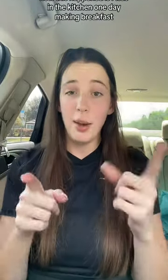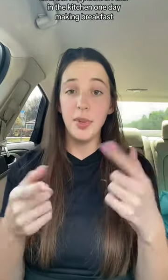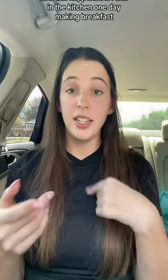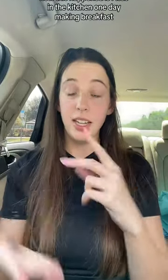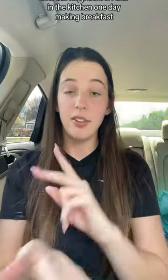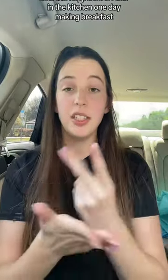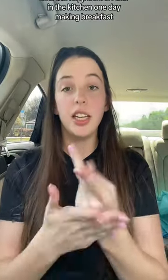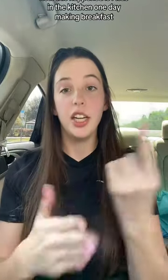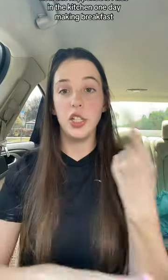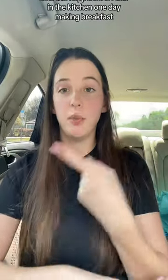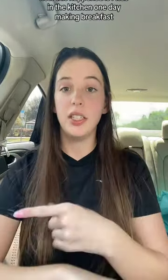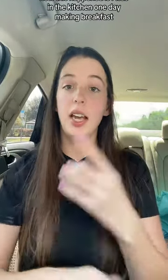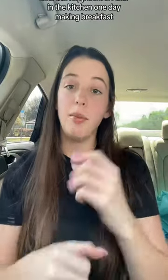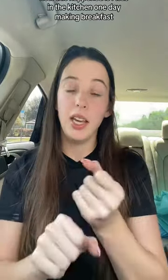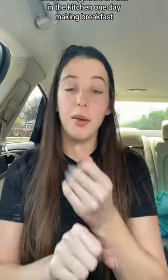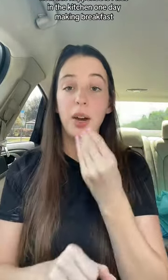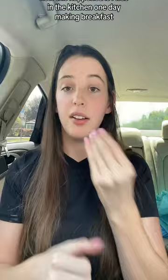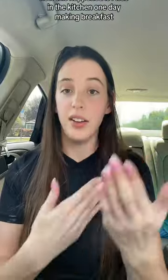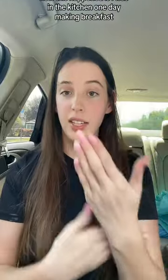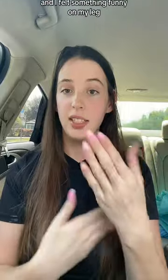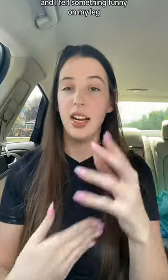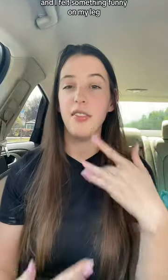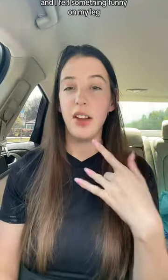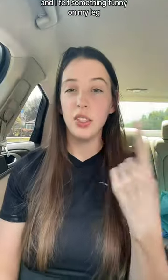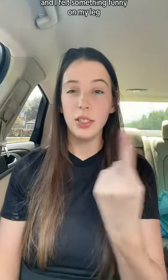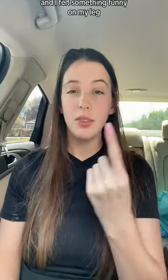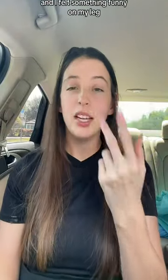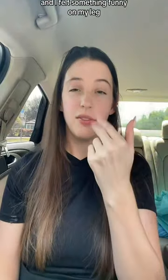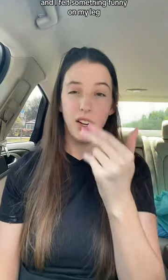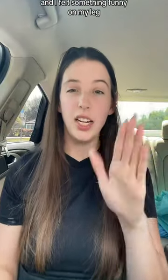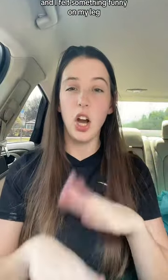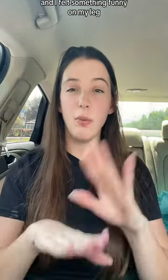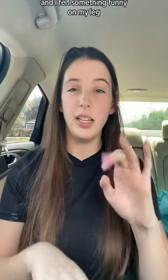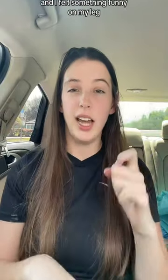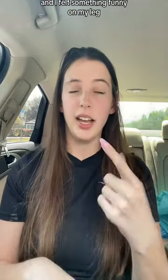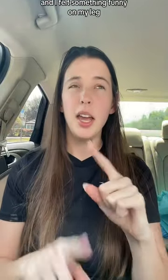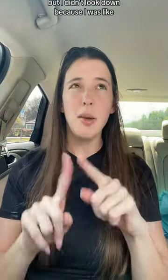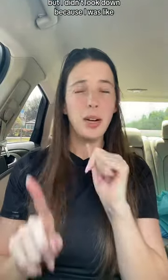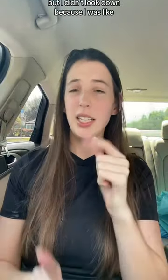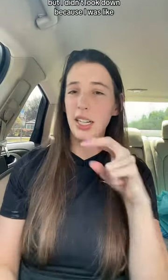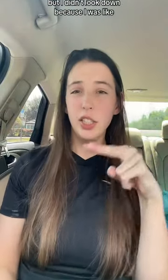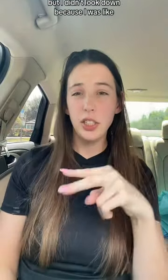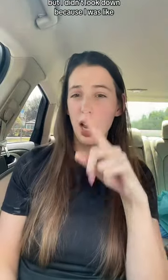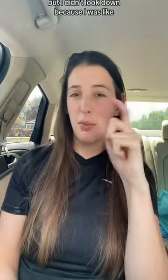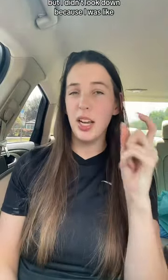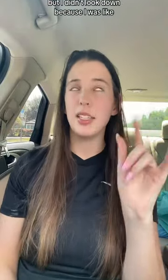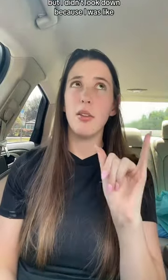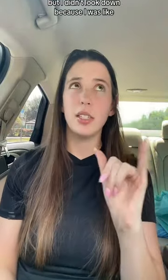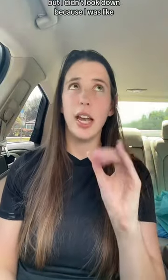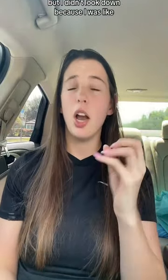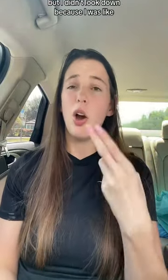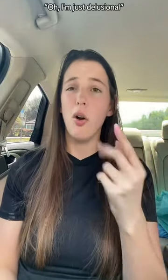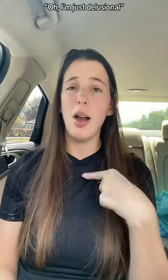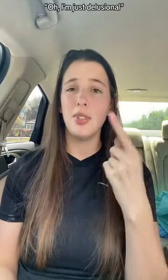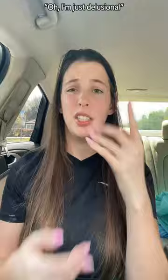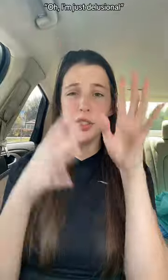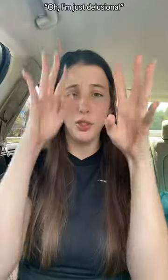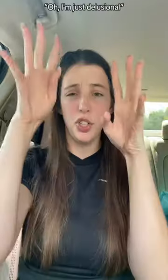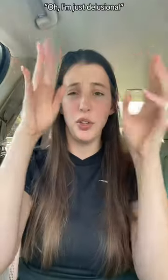happened is I was in the kitchen one day making breakfast and I felt something funny on my leg but I didn't look down because I was like oh I'm just delusional.